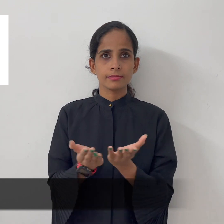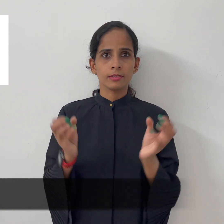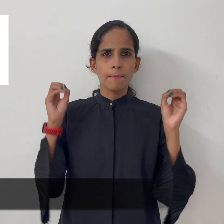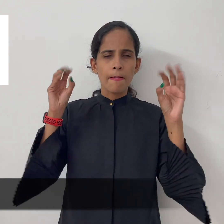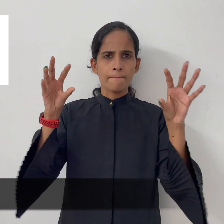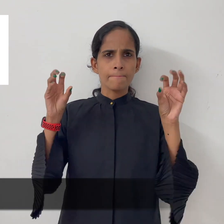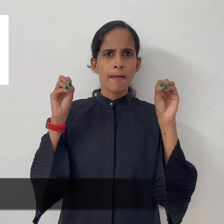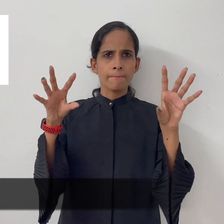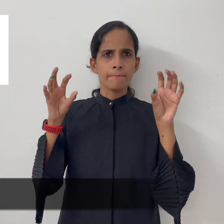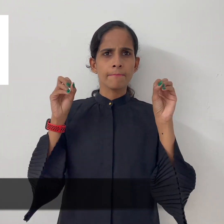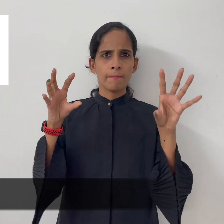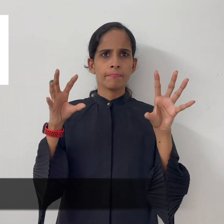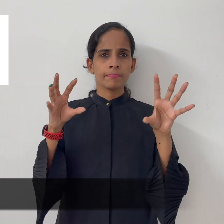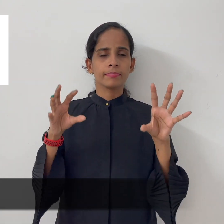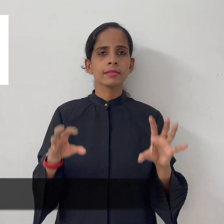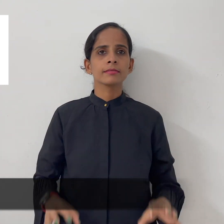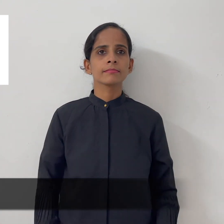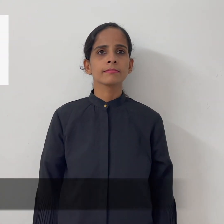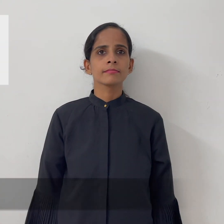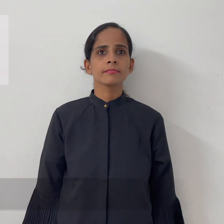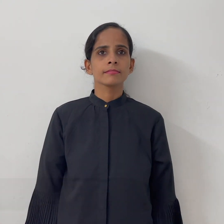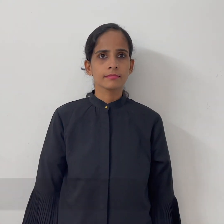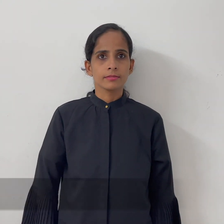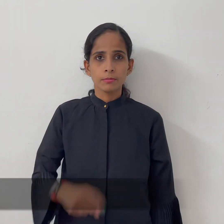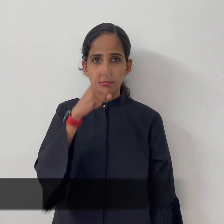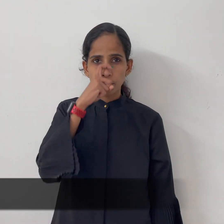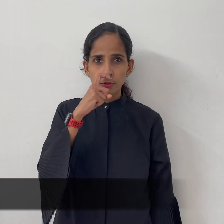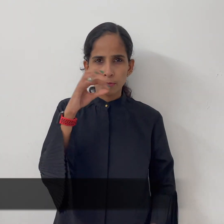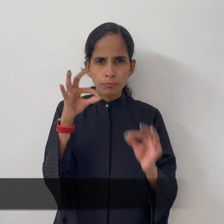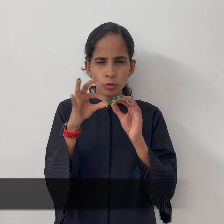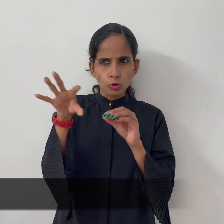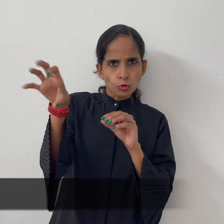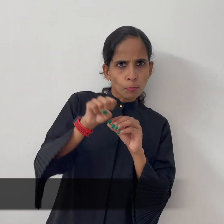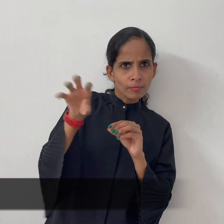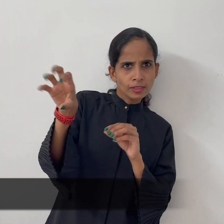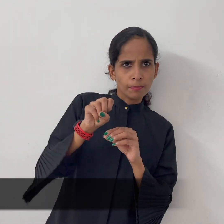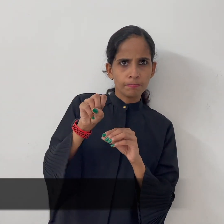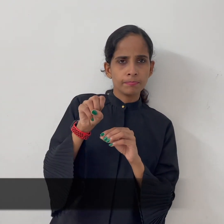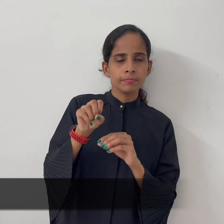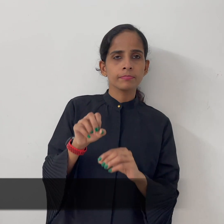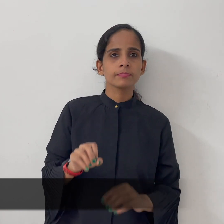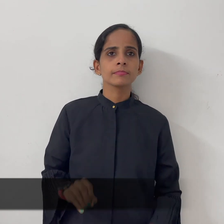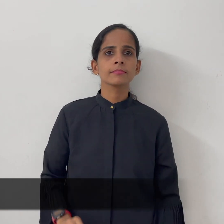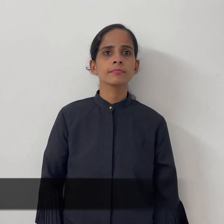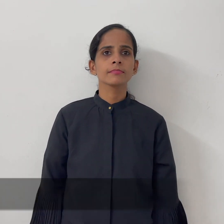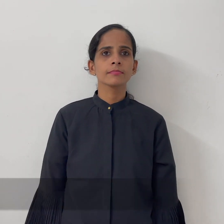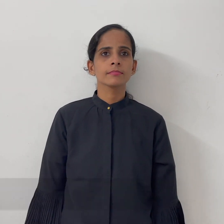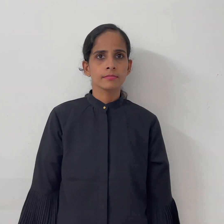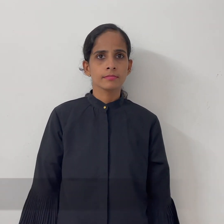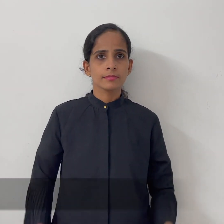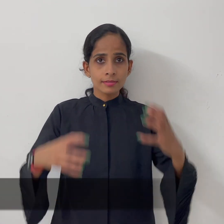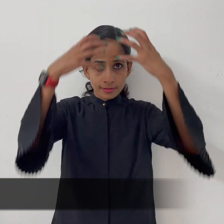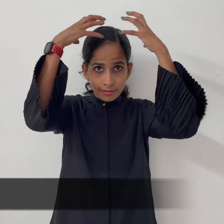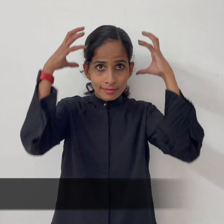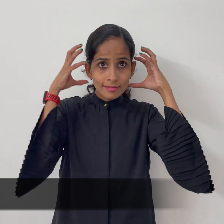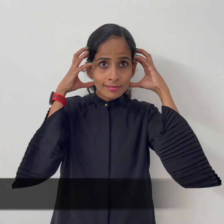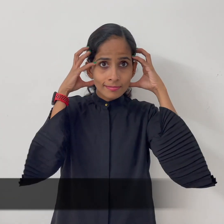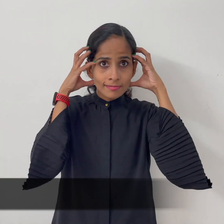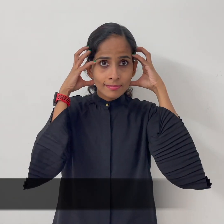Bluetooth headphones